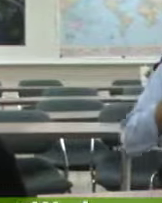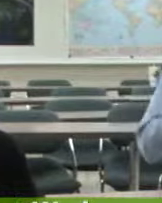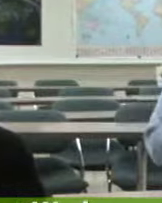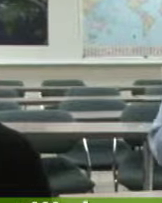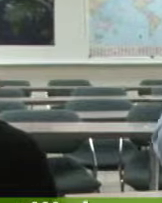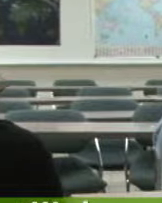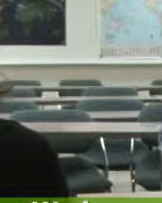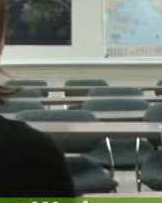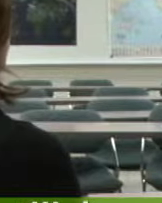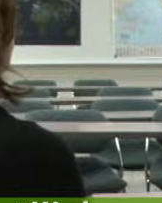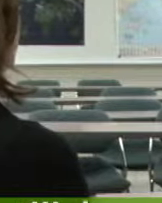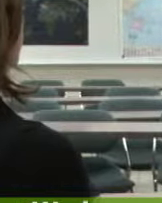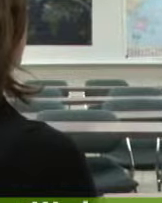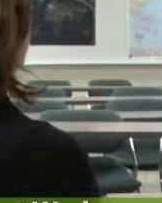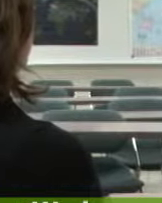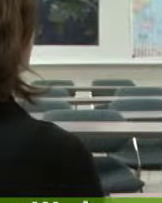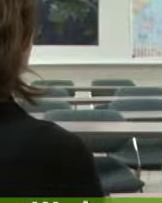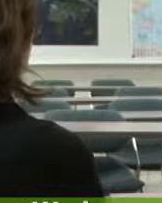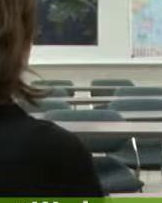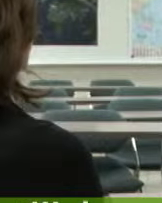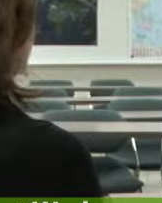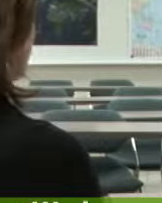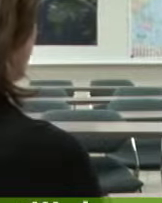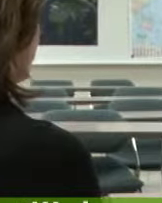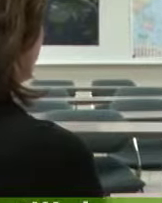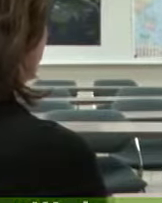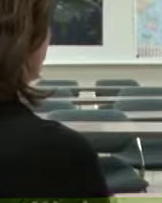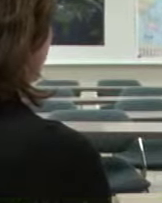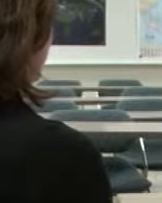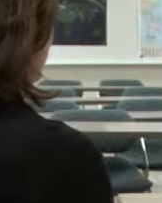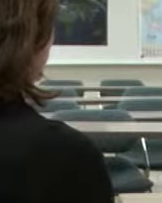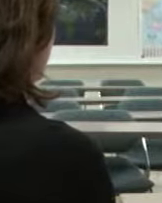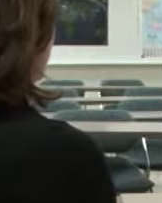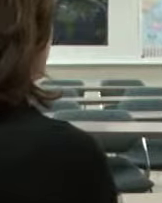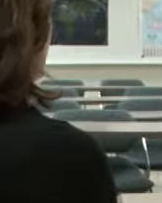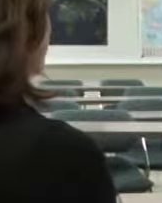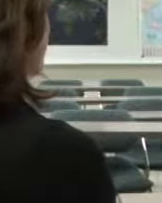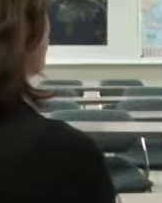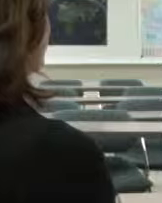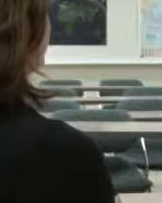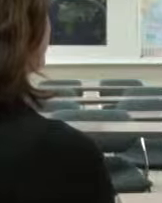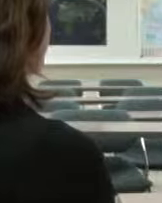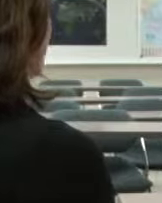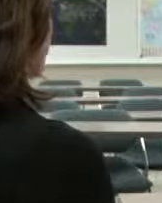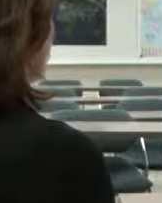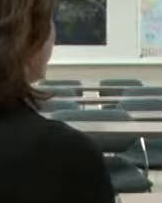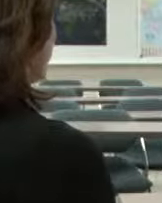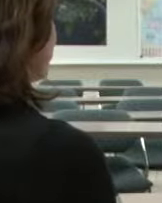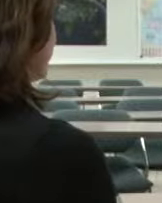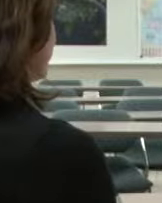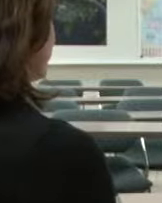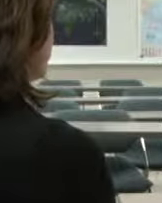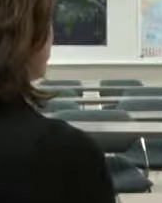Well, actually, I started, I was born here in Saginaw, and then I moved to Grand Rapids when I was three years old.